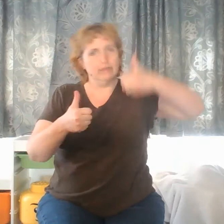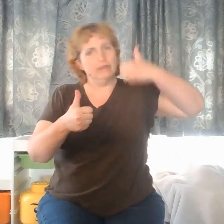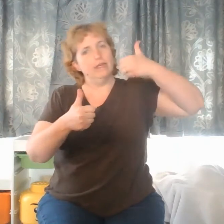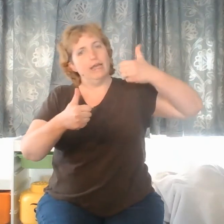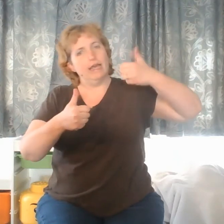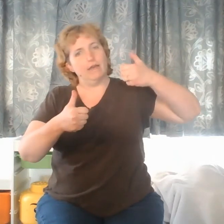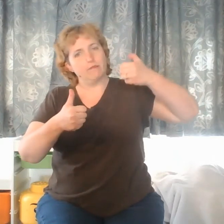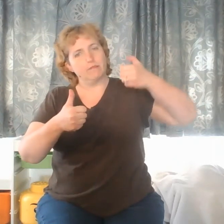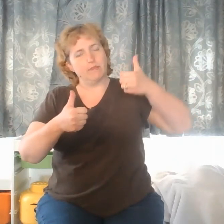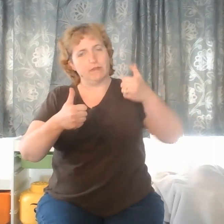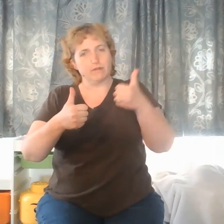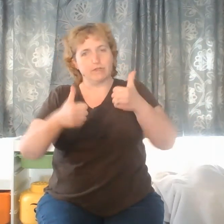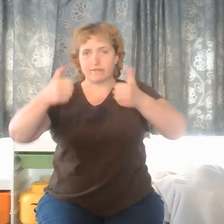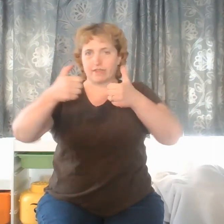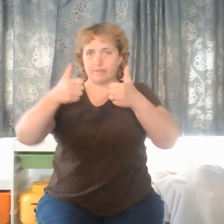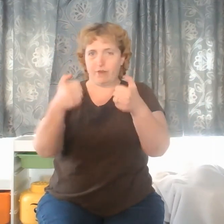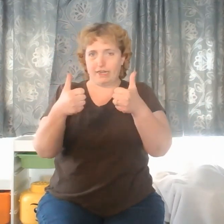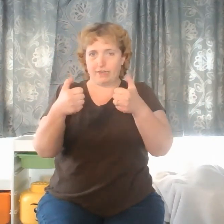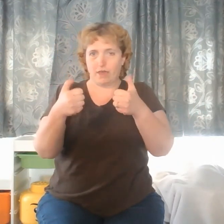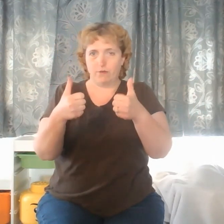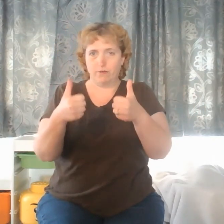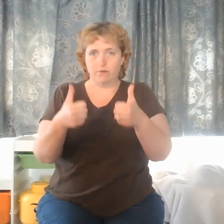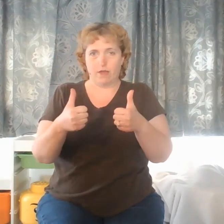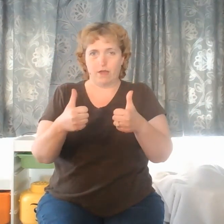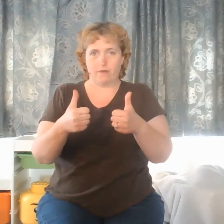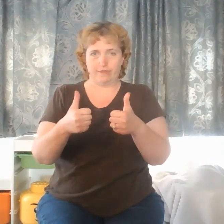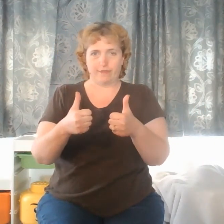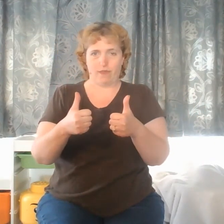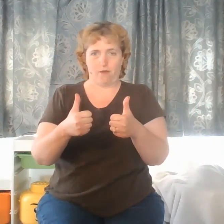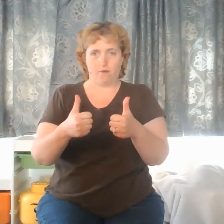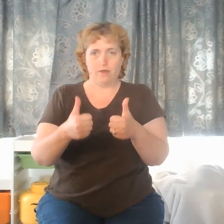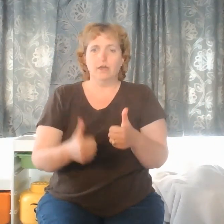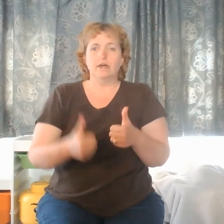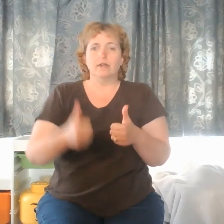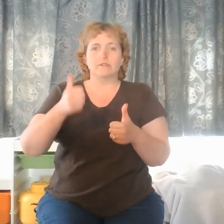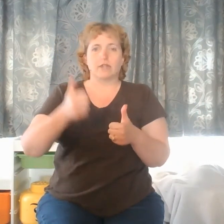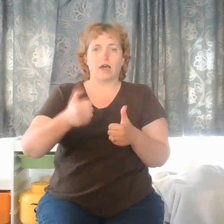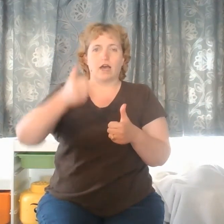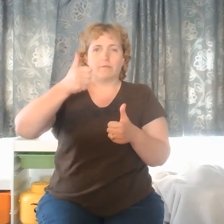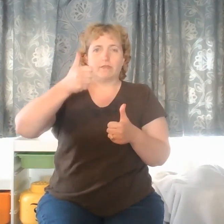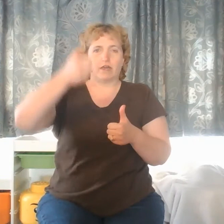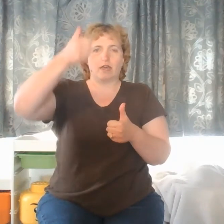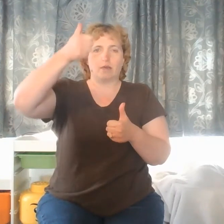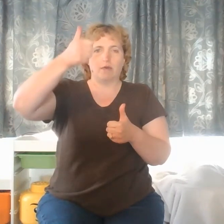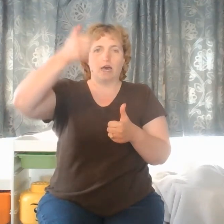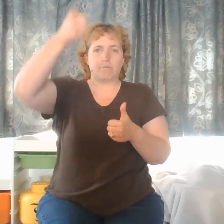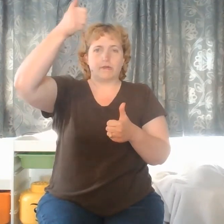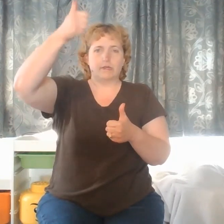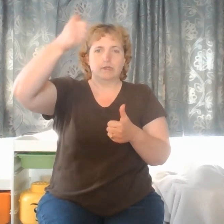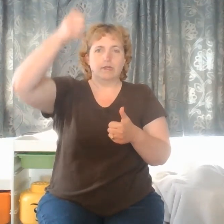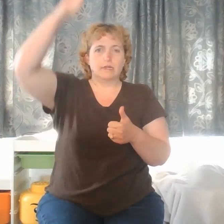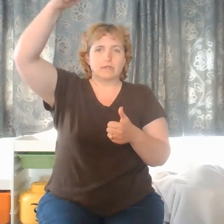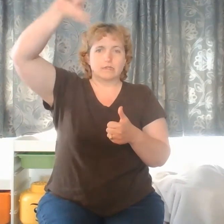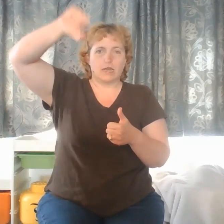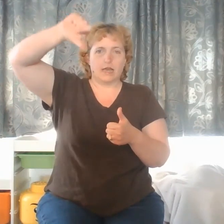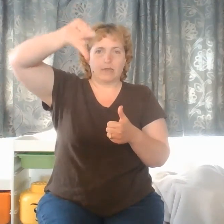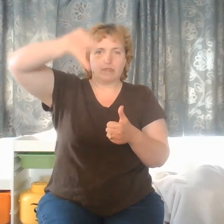and one thumb here. You guys got them ready to go? All right let's go. Tommy thumb up, Tommy